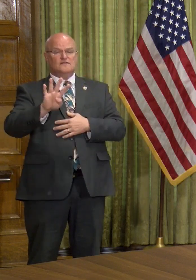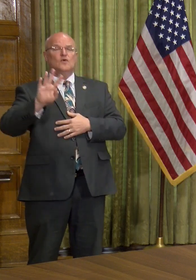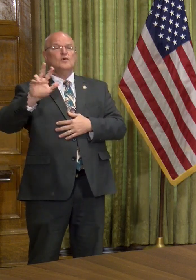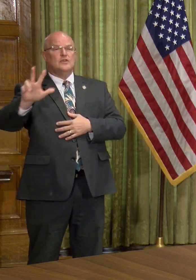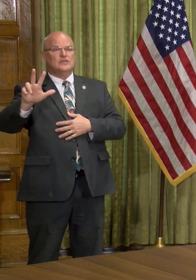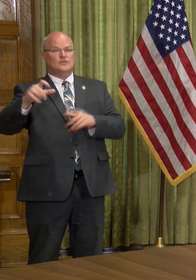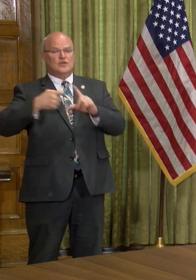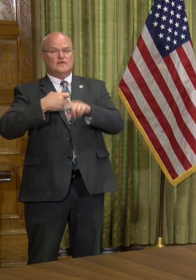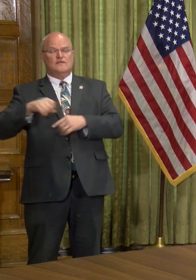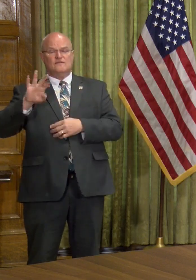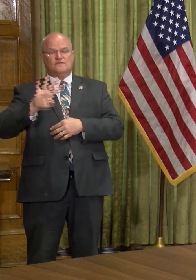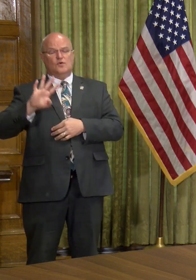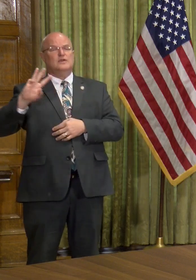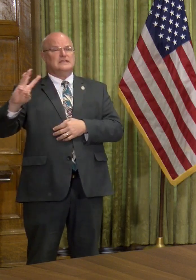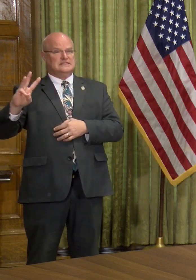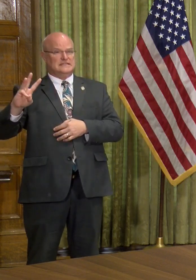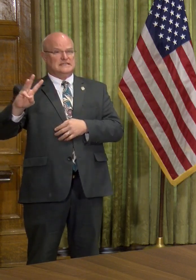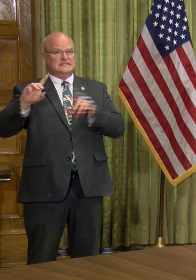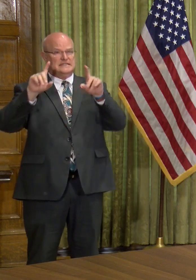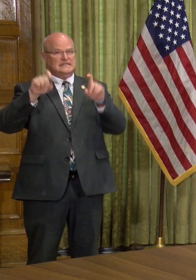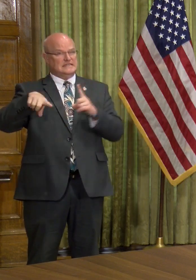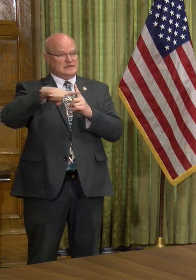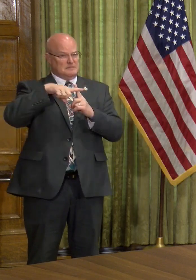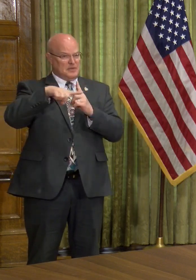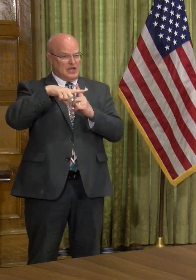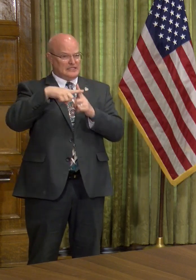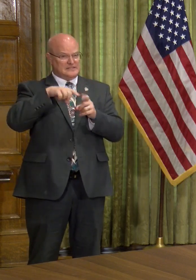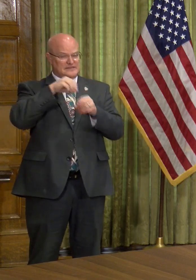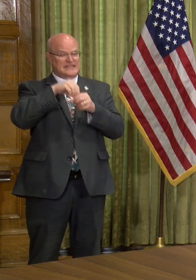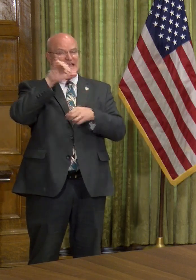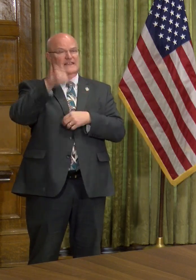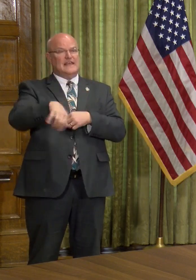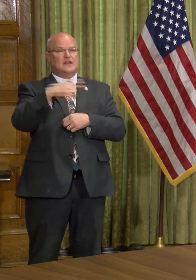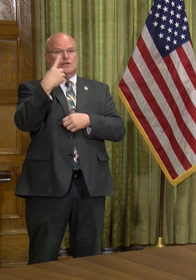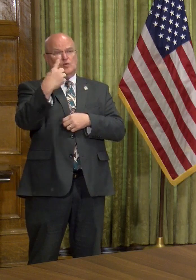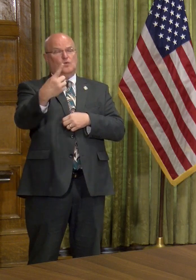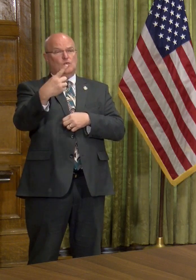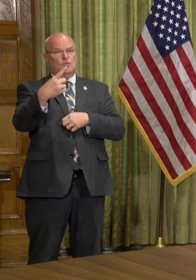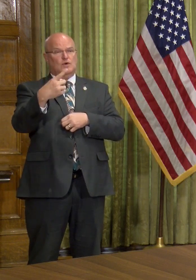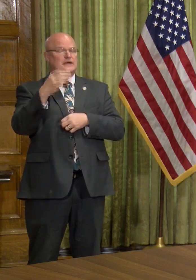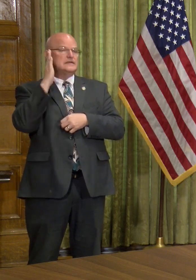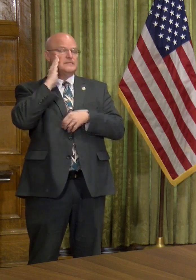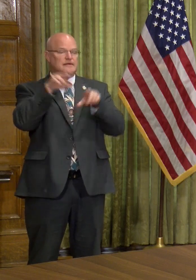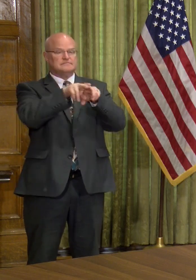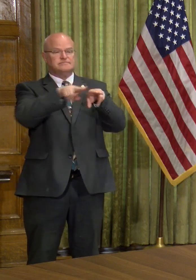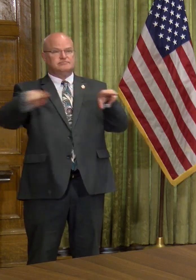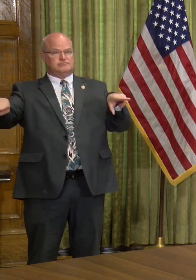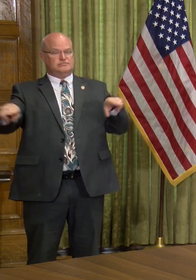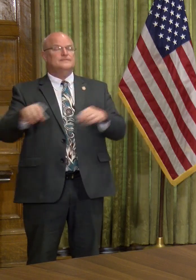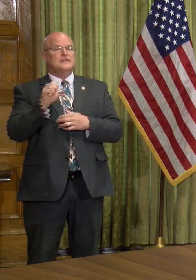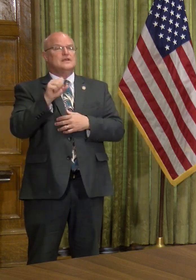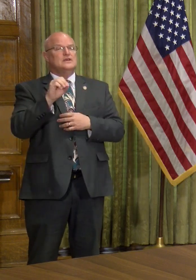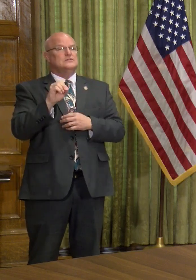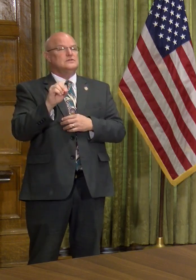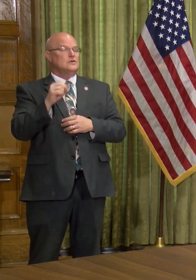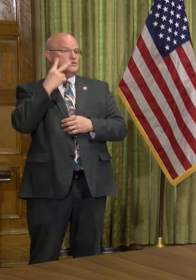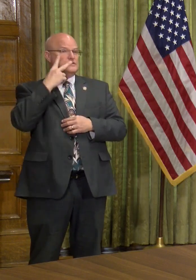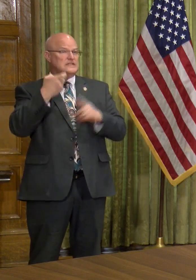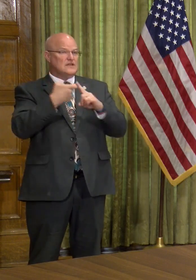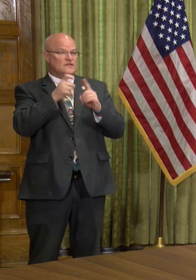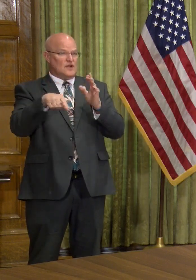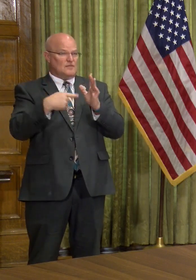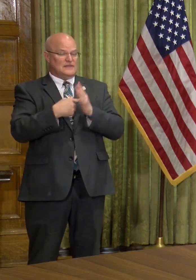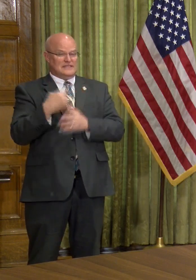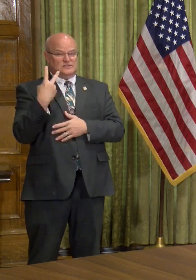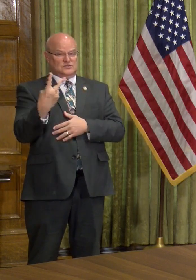out of 46 positive in that one barracks. And so you can see from